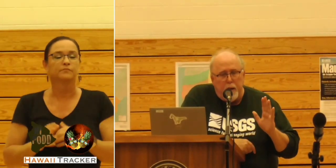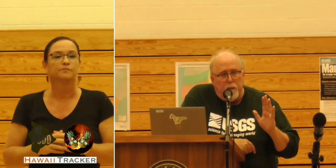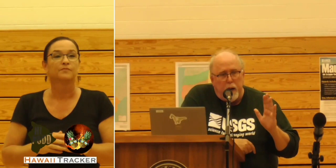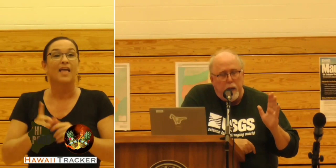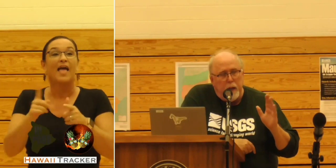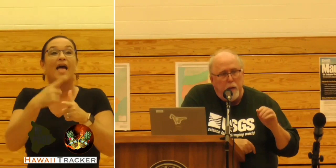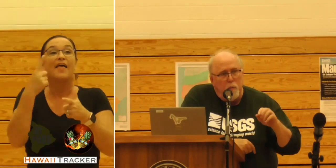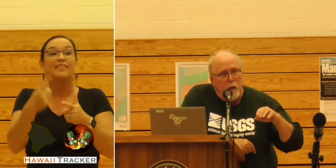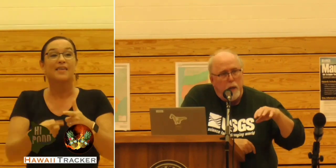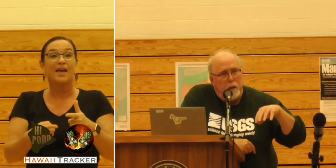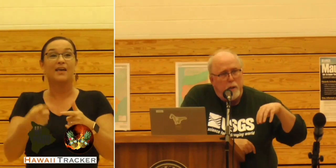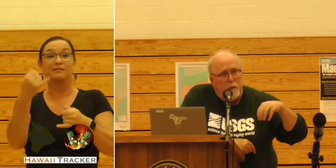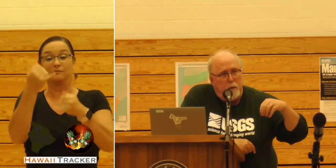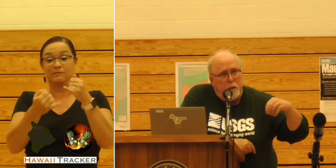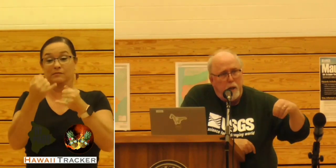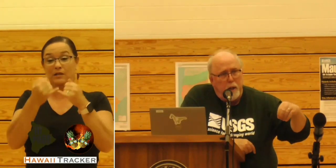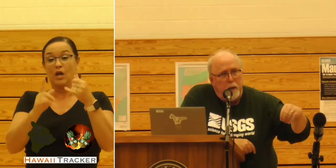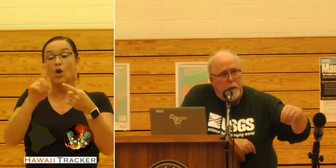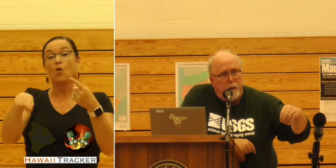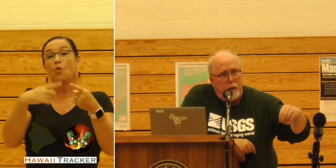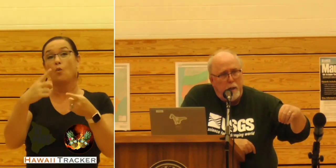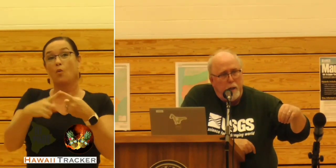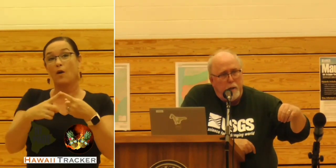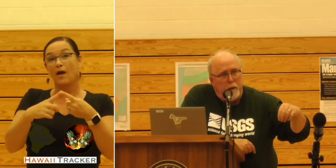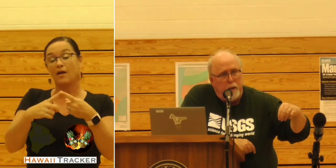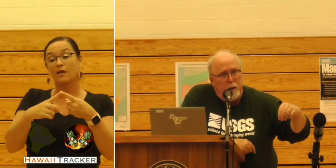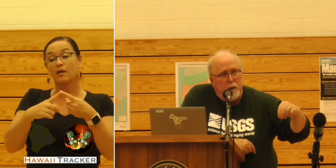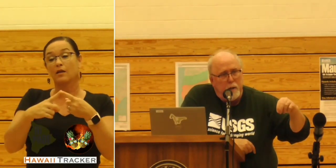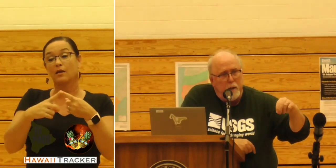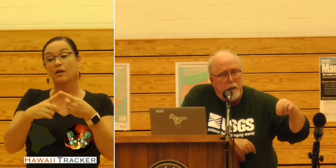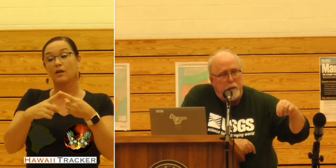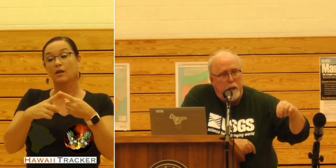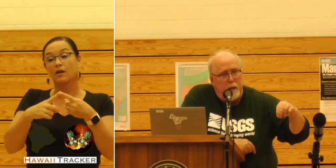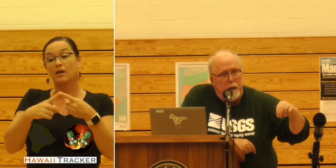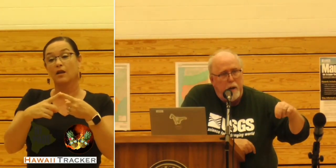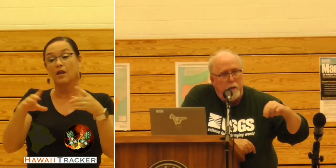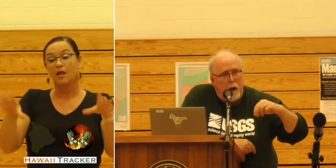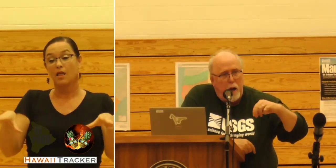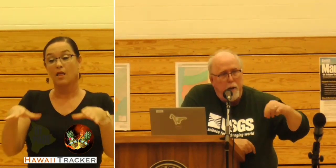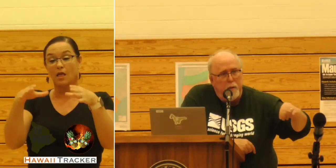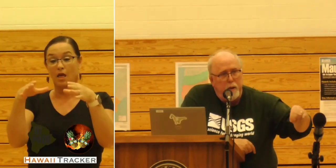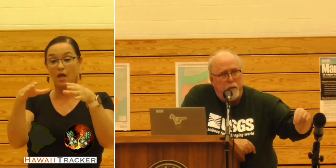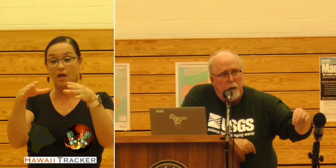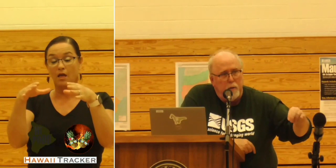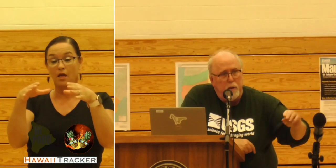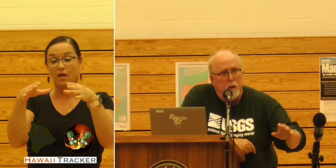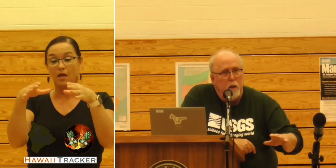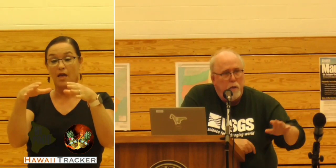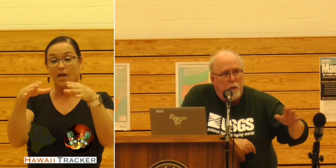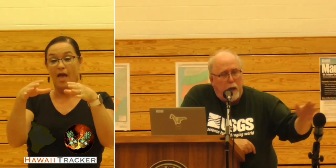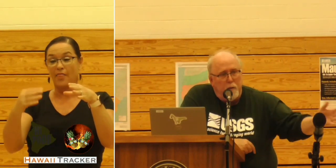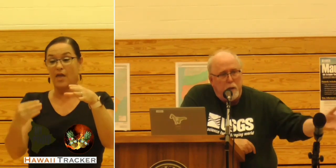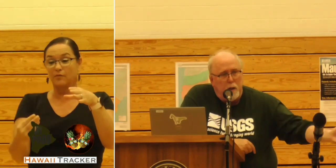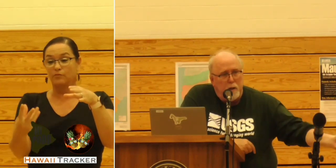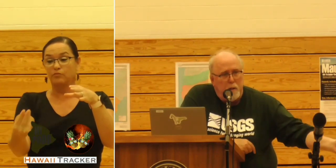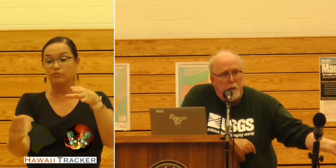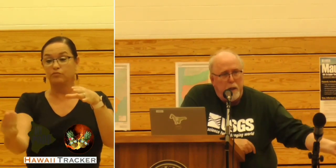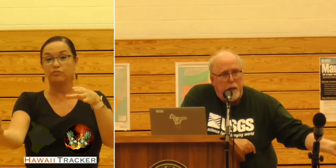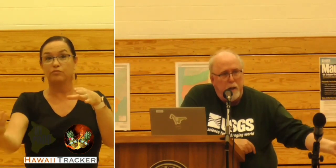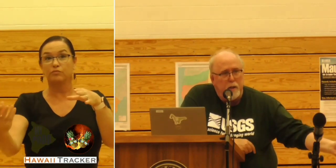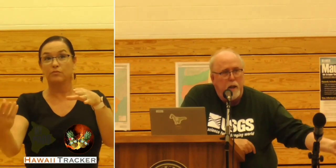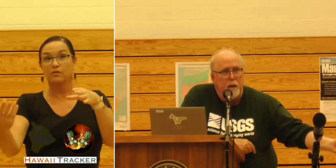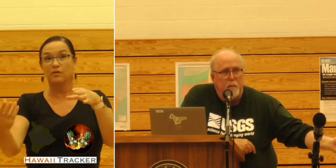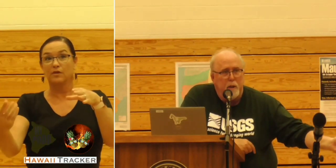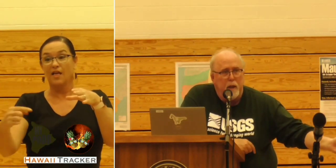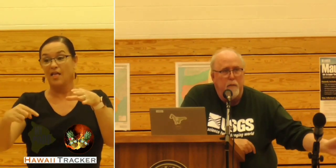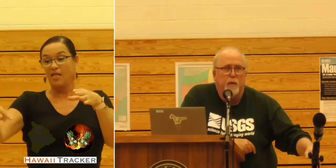And then finally, when there's an eruption on the, and the vents kind of settle down on the rift zones, lava starts coming